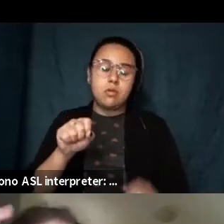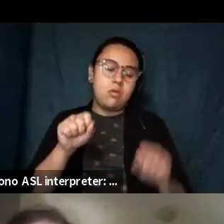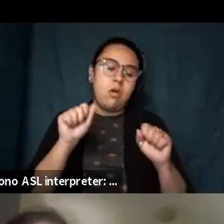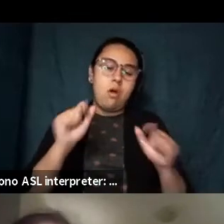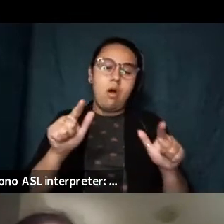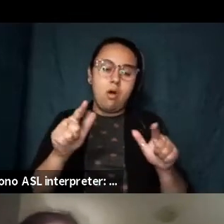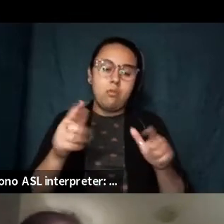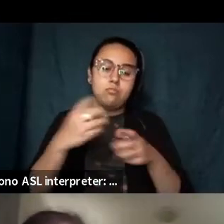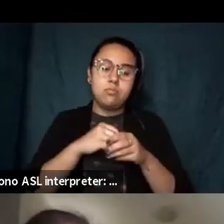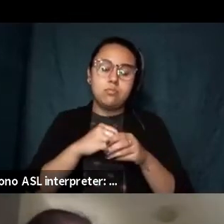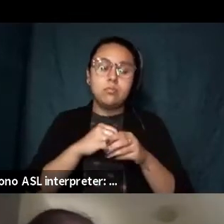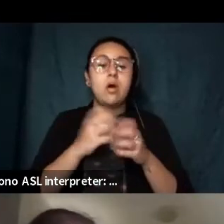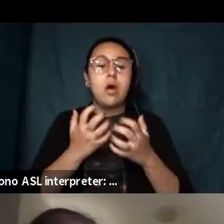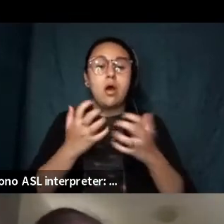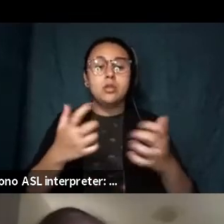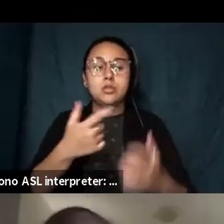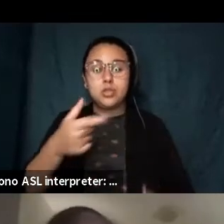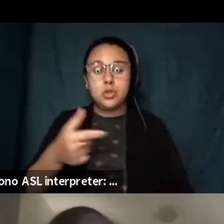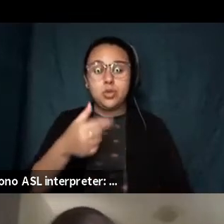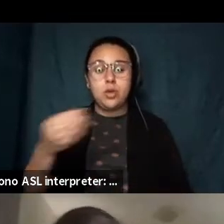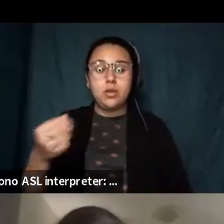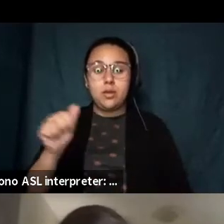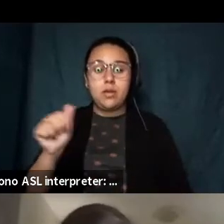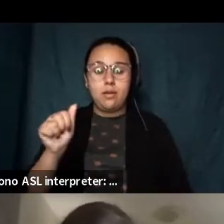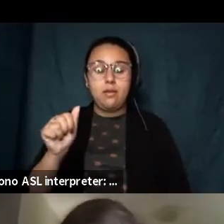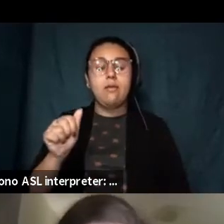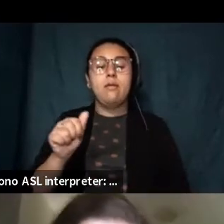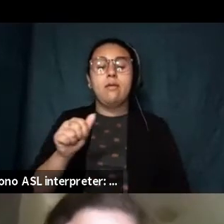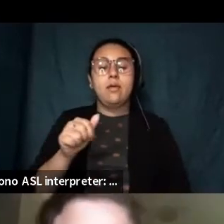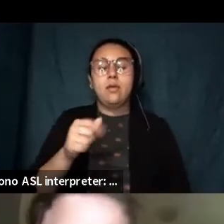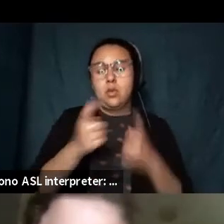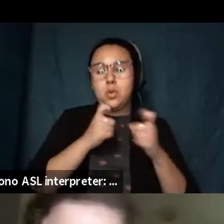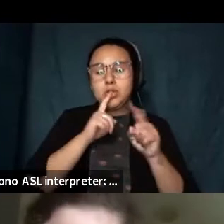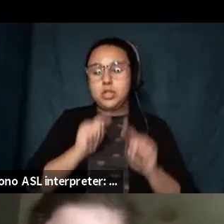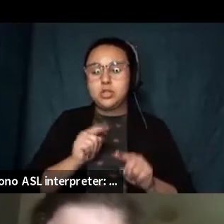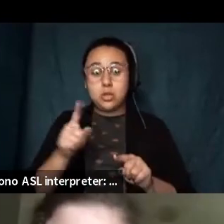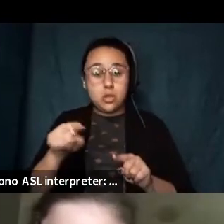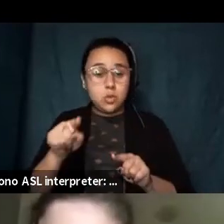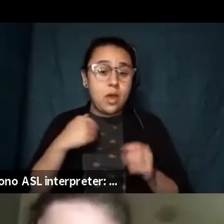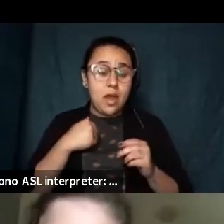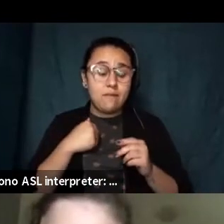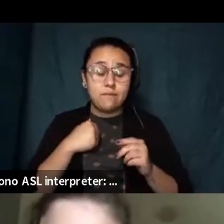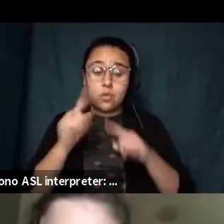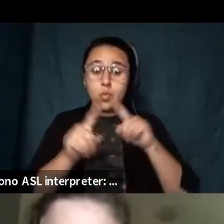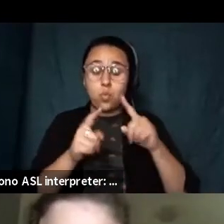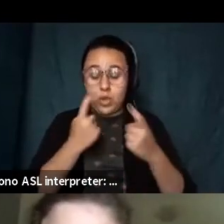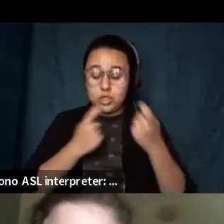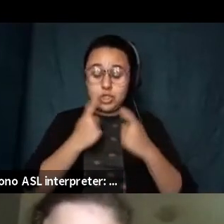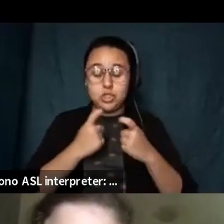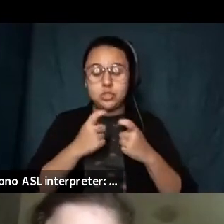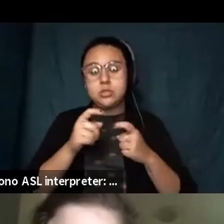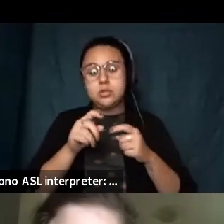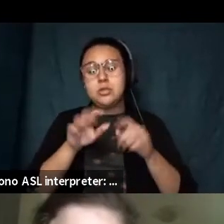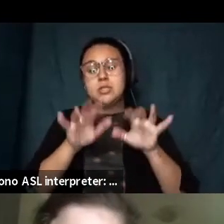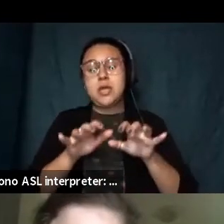audience q a uh audience if you have questions that's where you should drop them in that uh q a it has two little